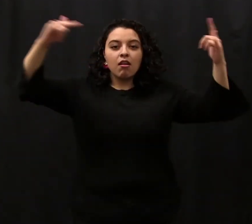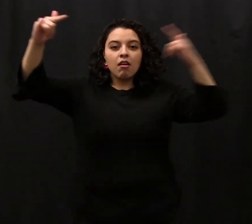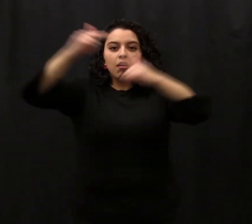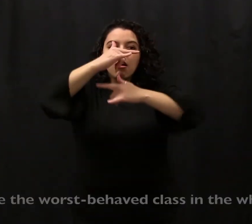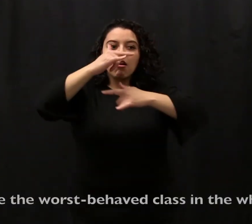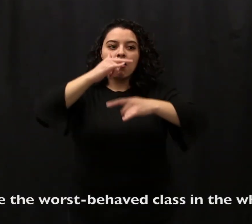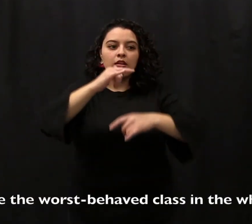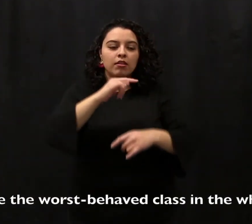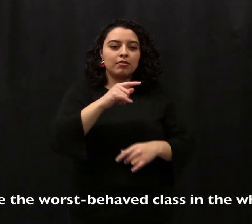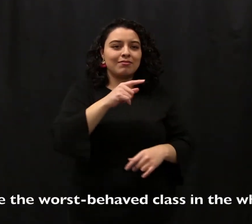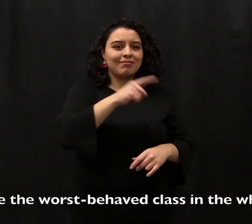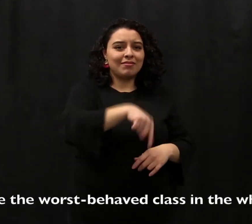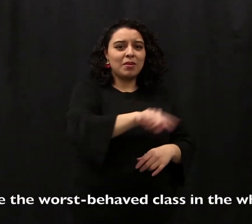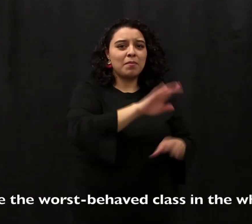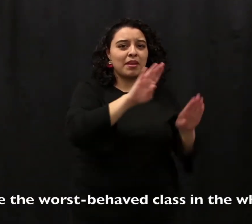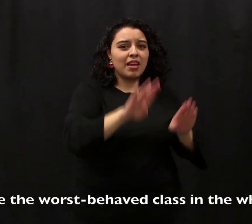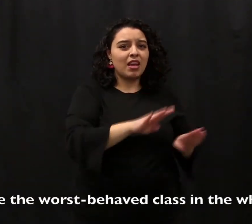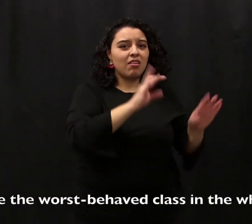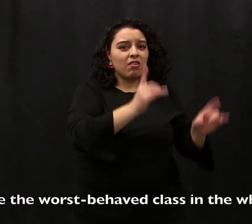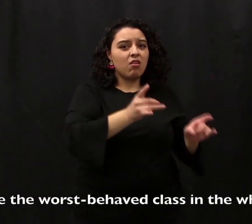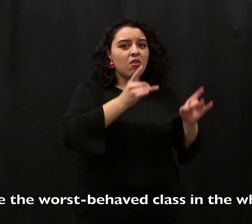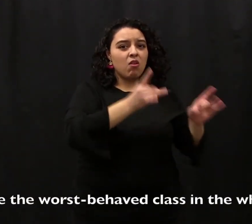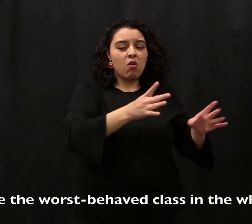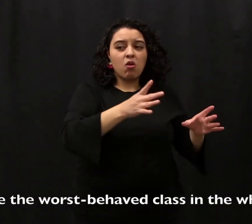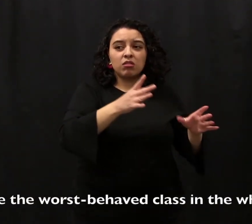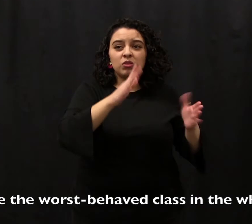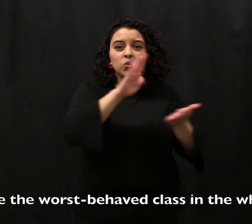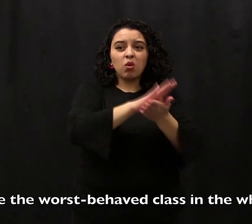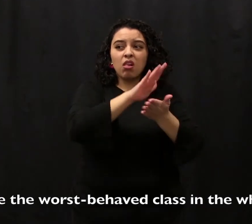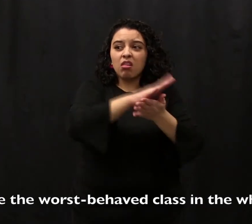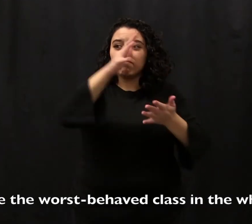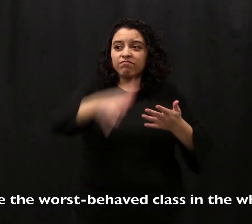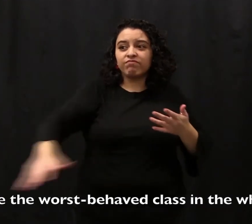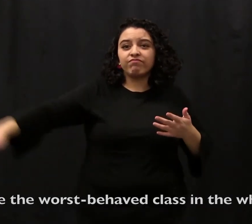They were the worst behaved class in the whole school.